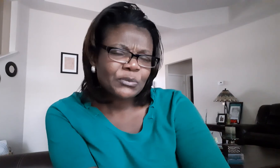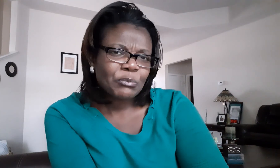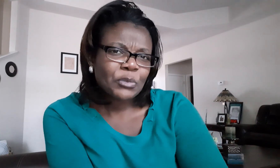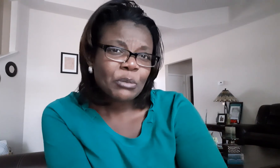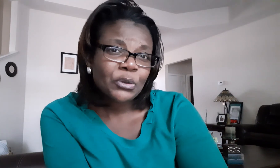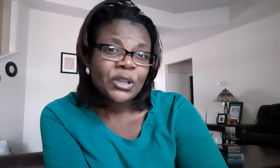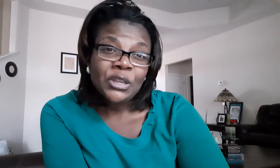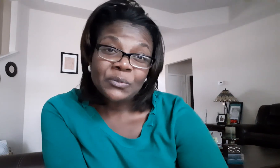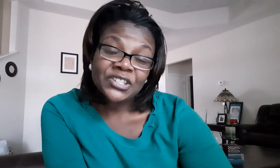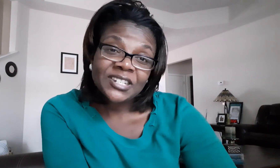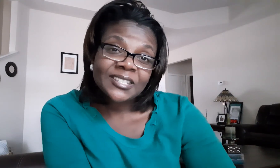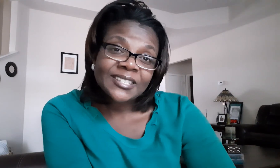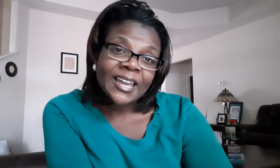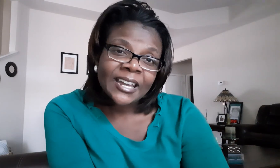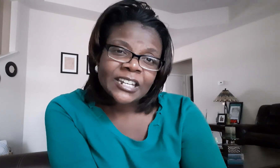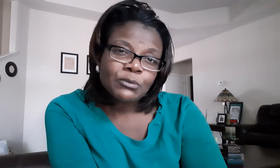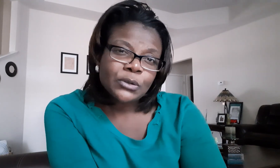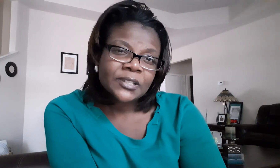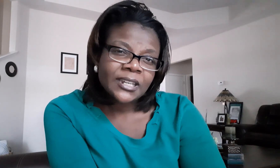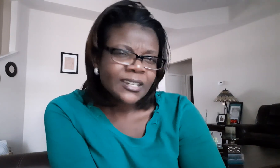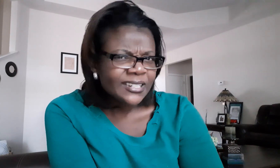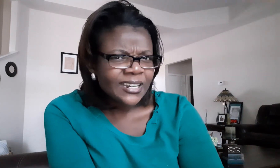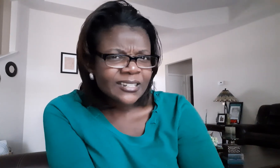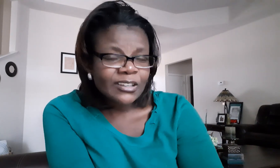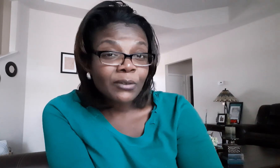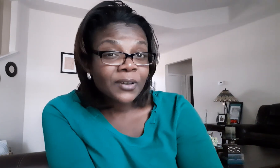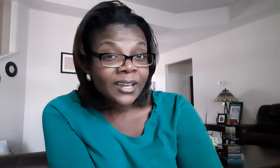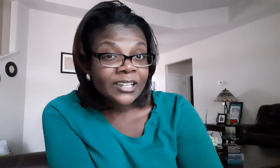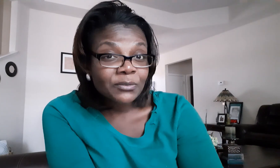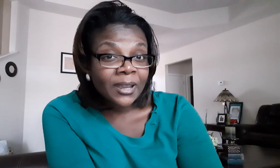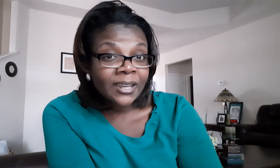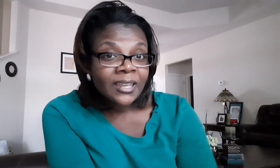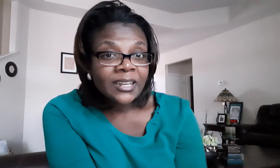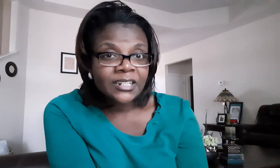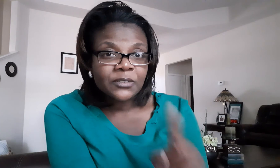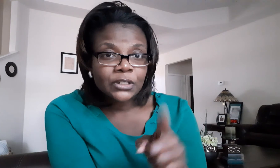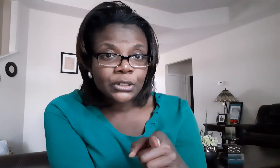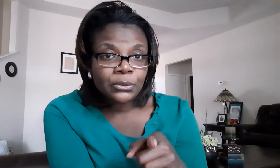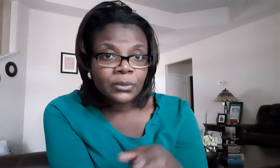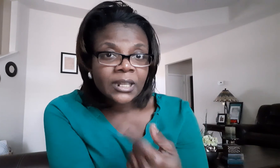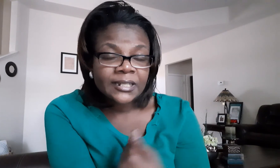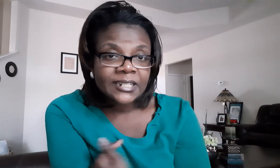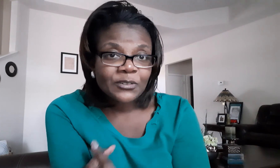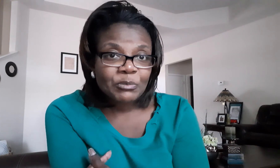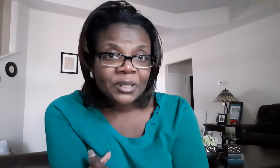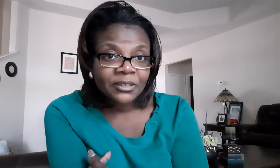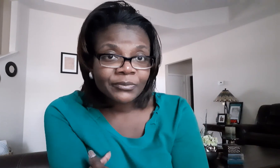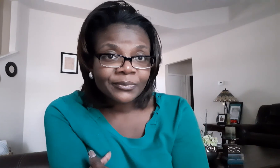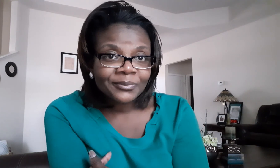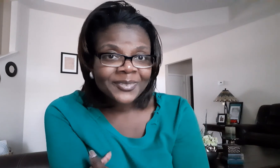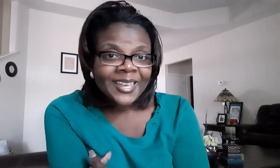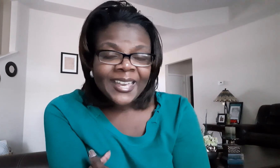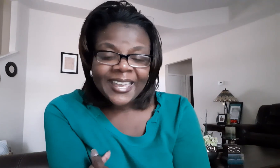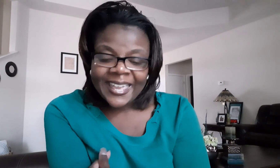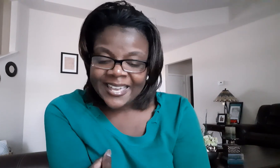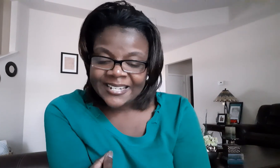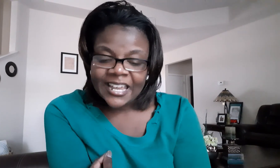remember when jesus died and he rose again he did this all for us right he did it for you and he did it for me and